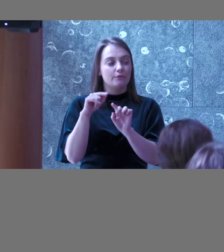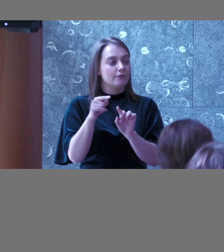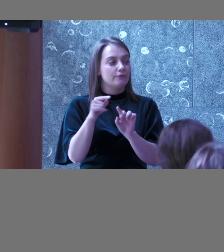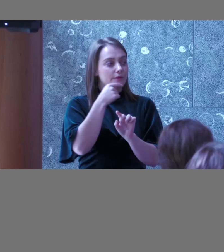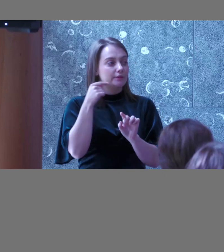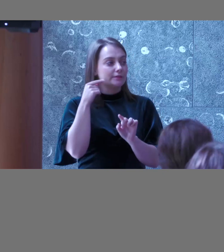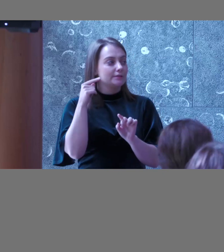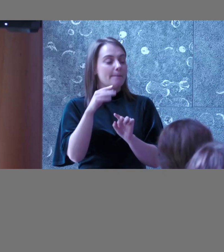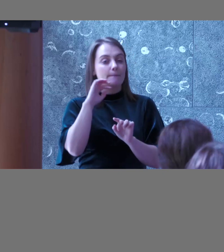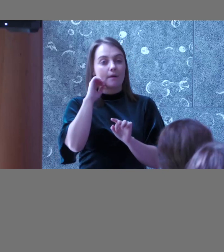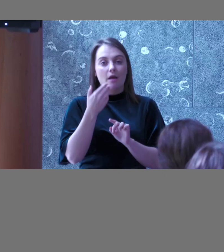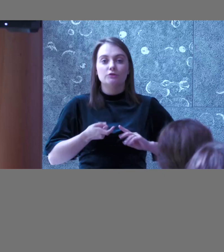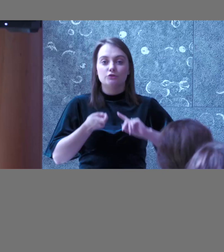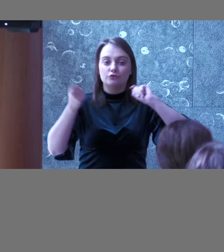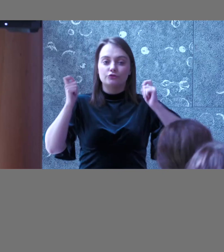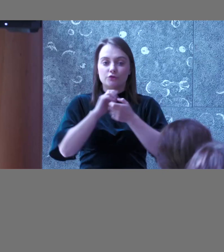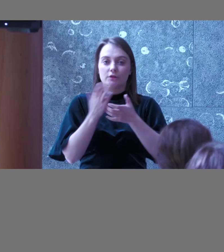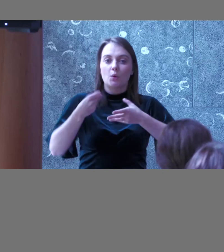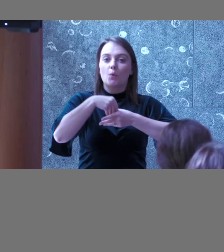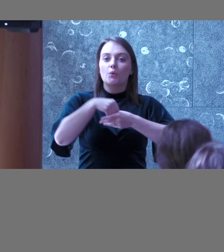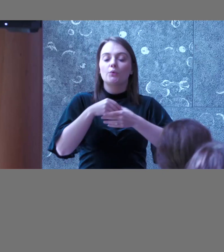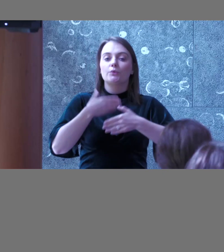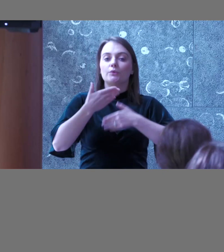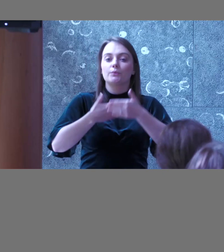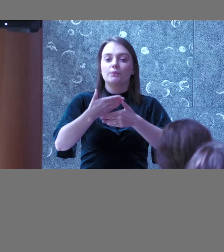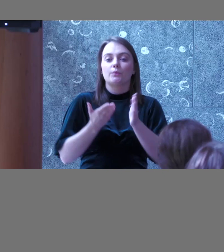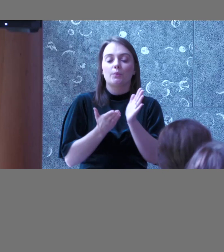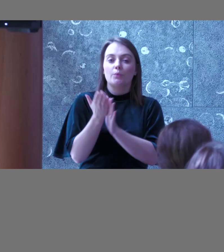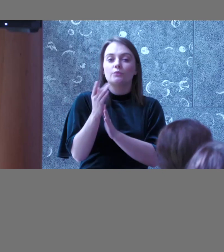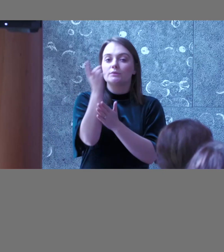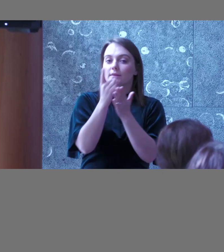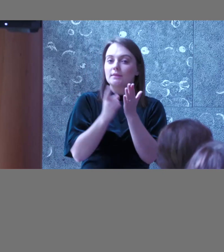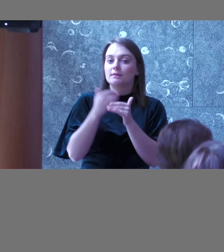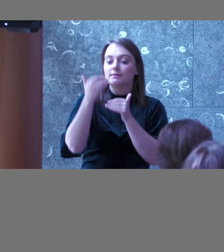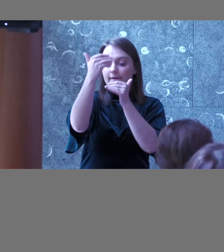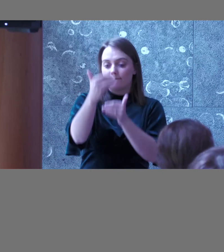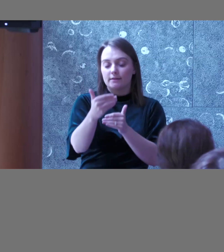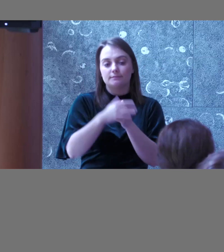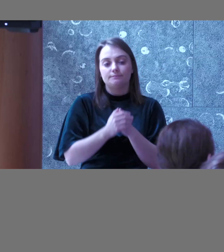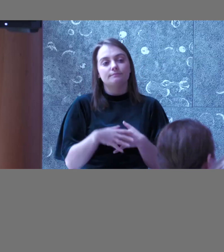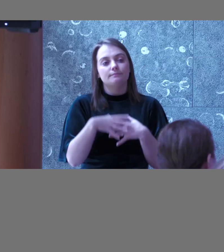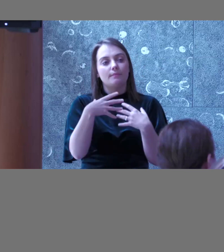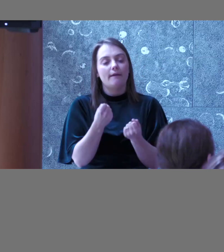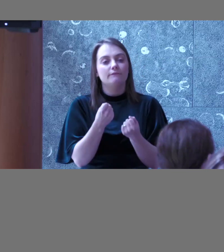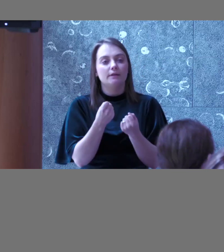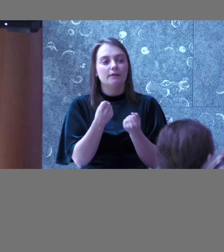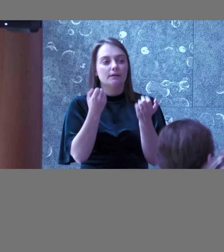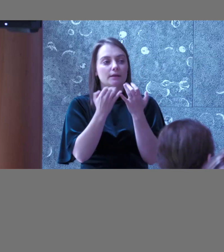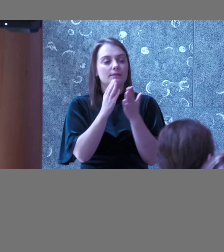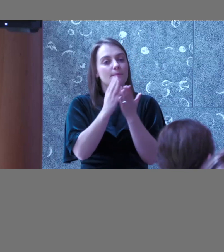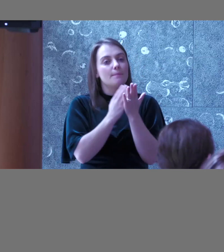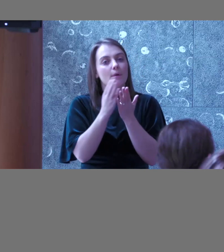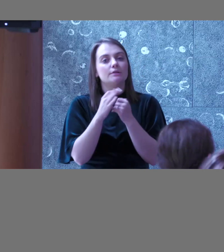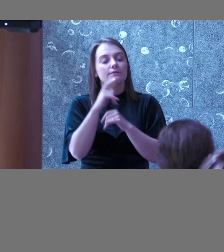making that change and including it in the design phase and having you know and as I say it's part of the test